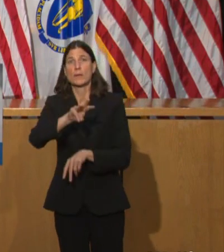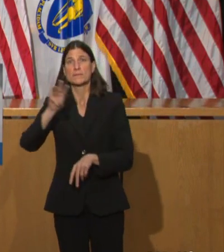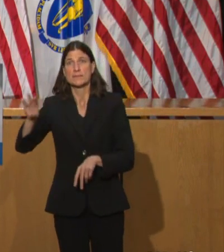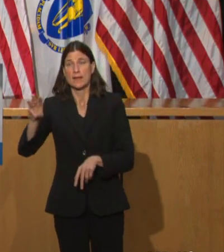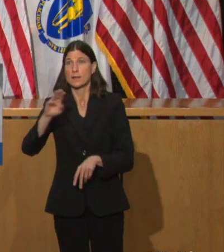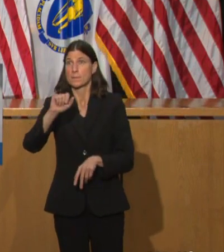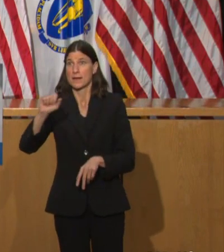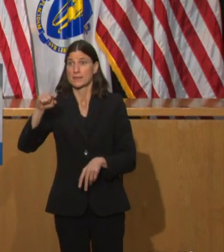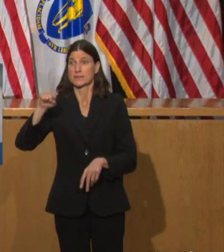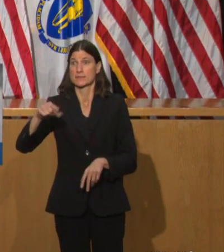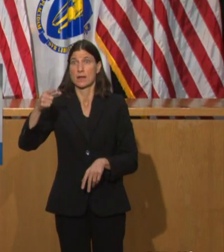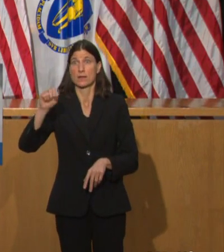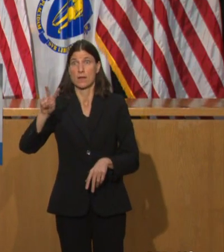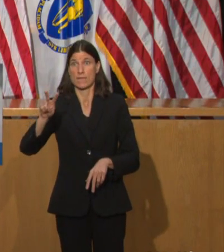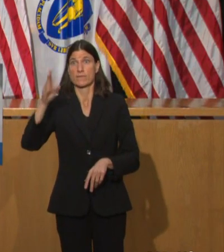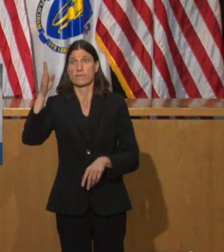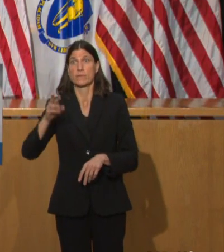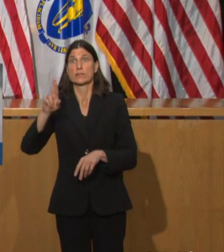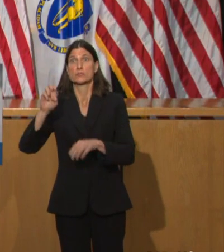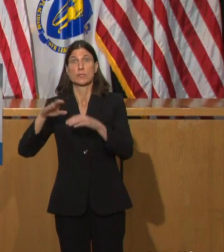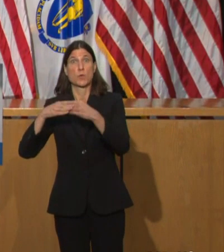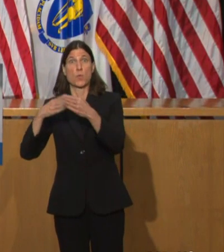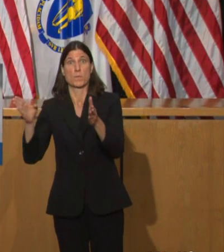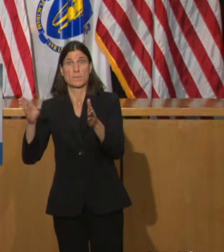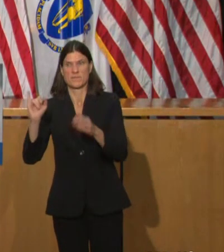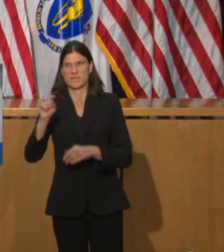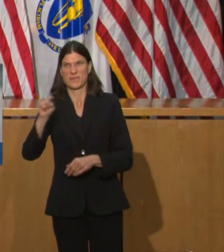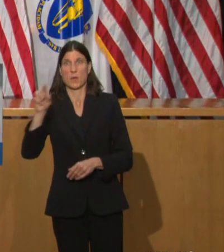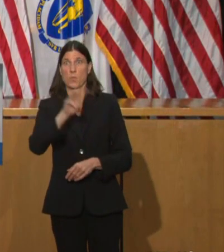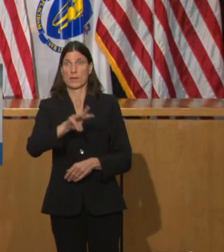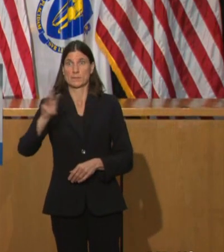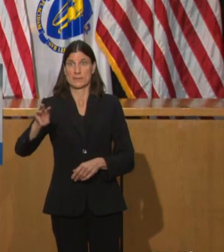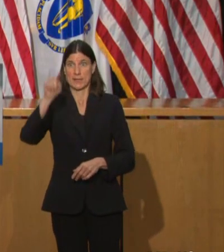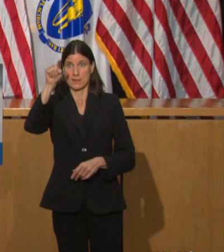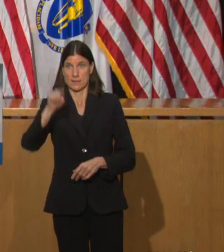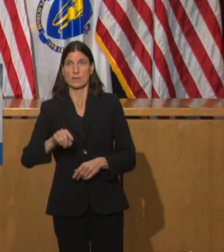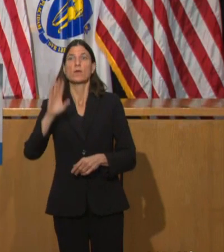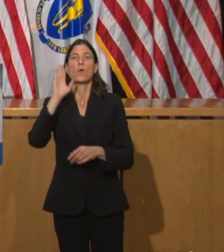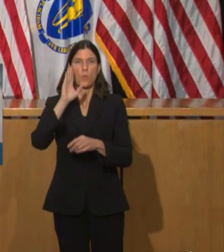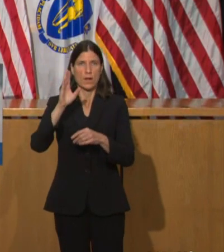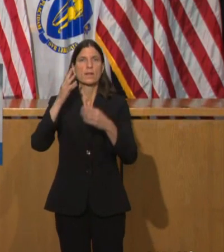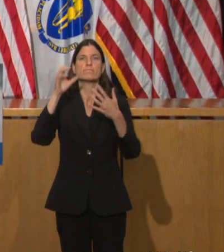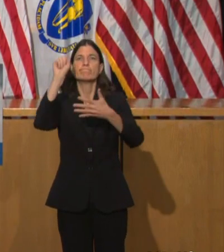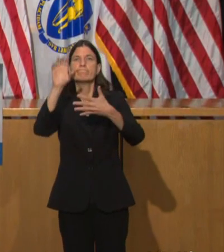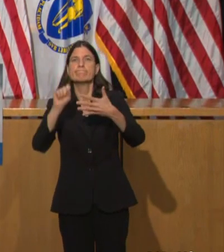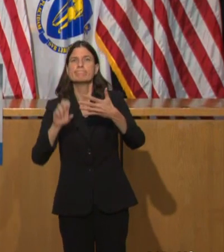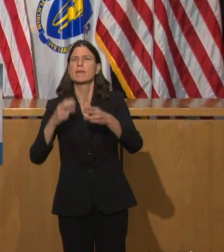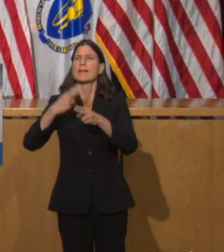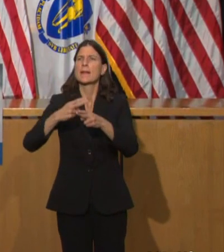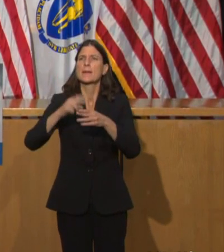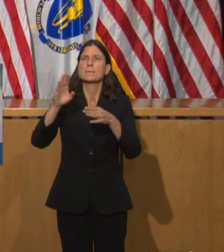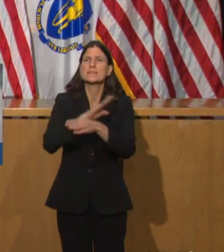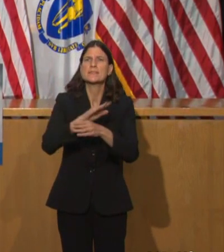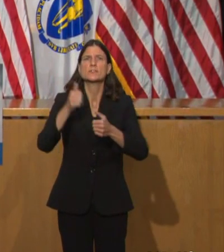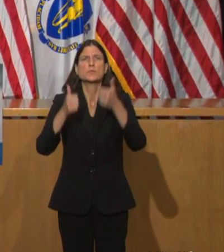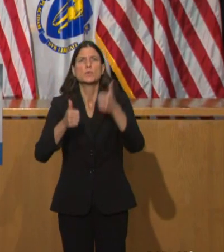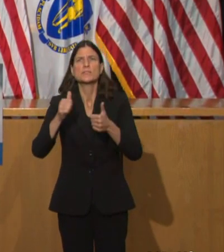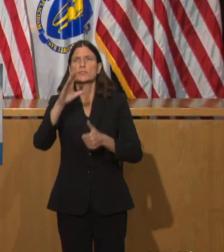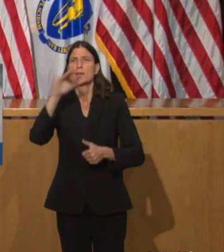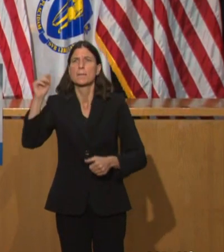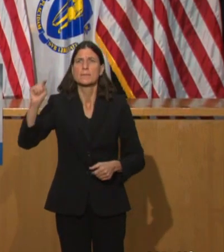phase two will be permitted to enter their establishments to start preparing for their opening while remaining close to the public.